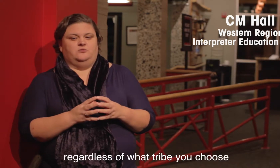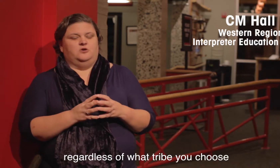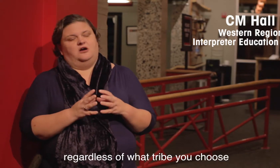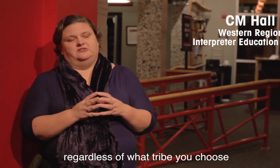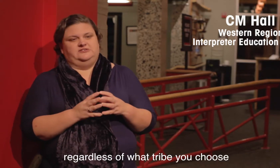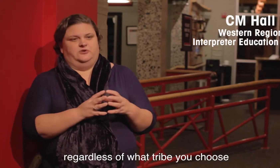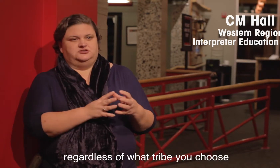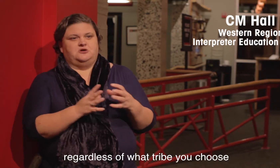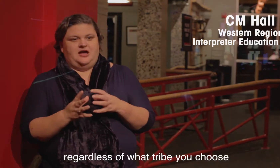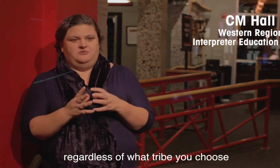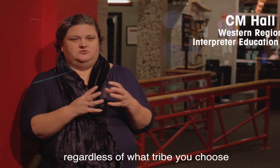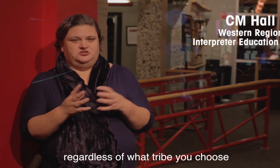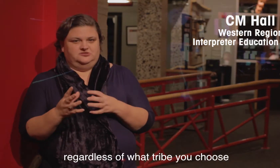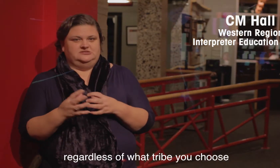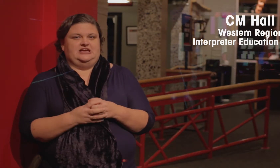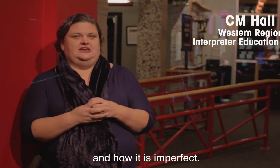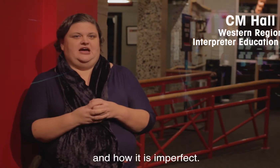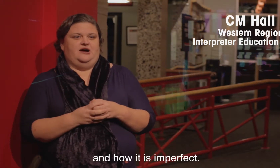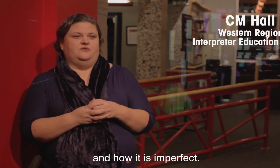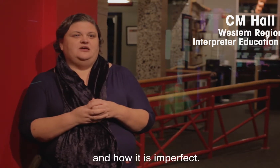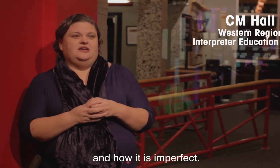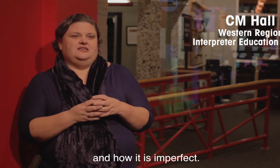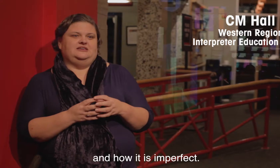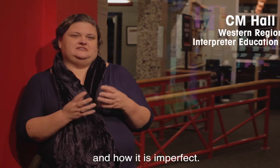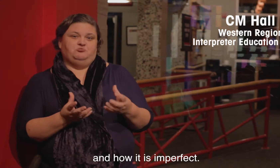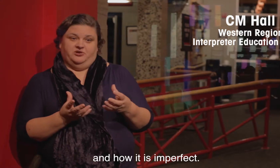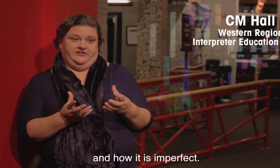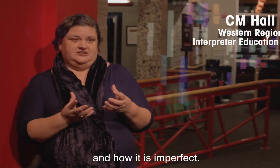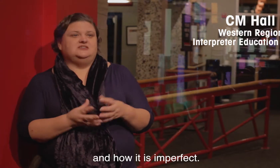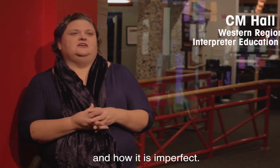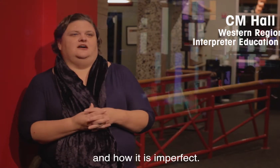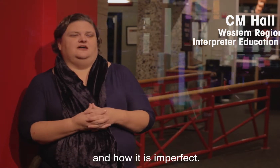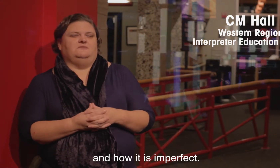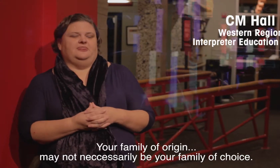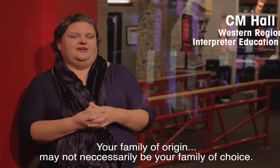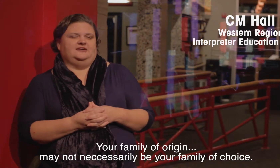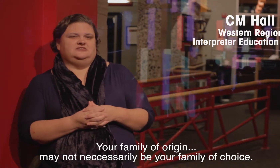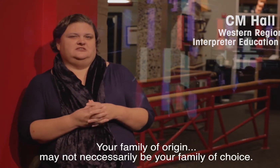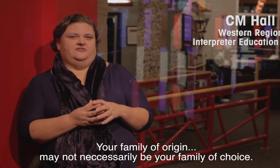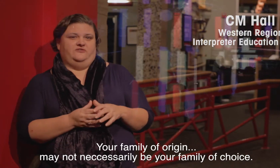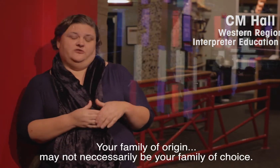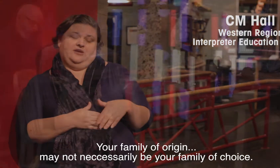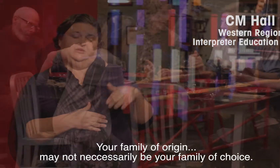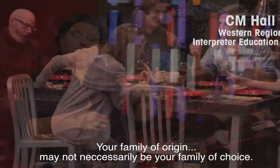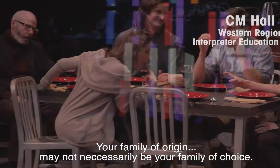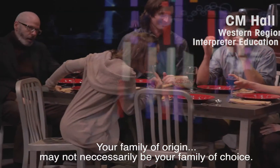regardless of what tribe you choose and how it is imperfect that your family of origin